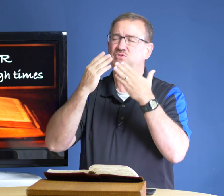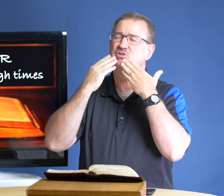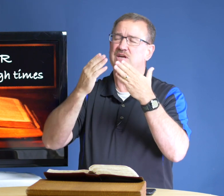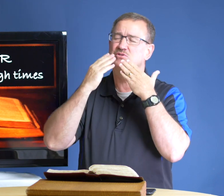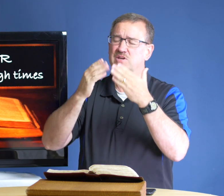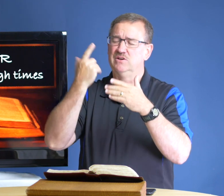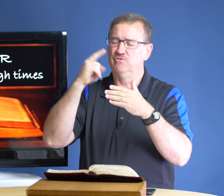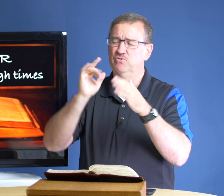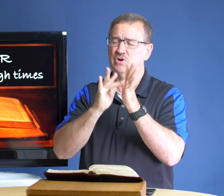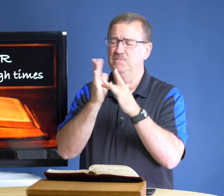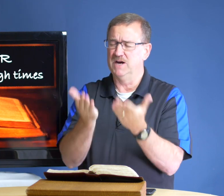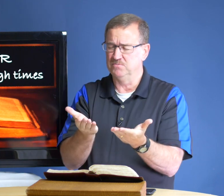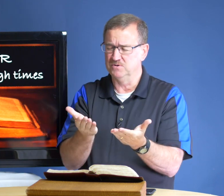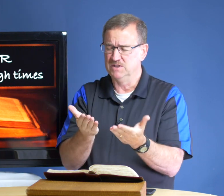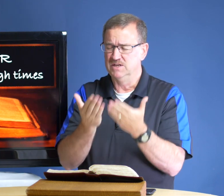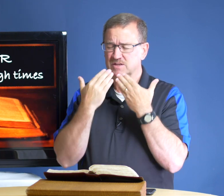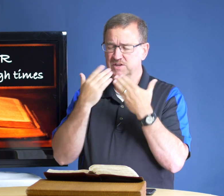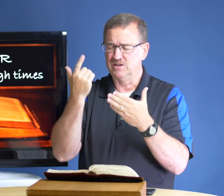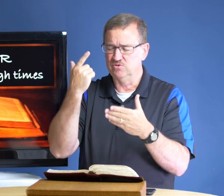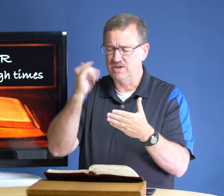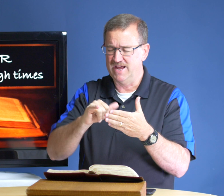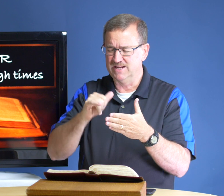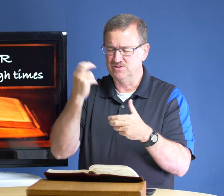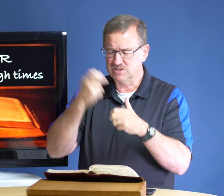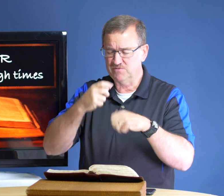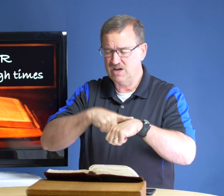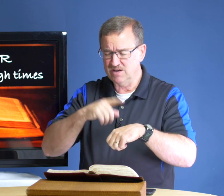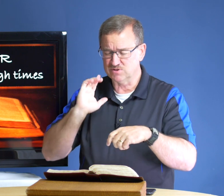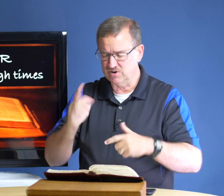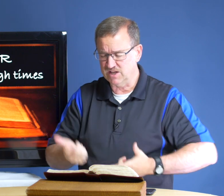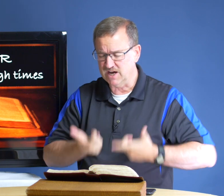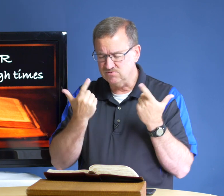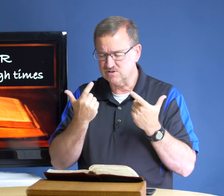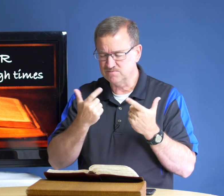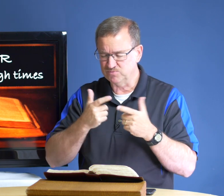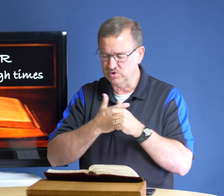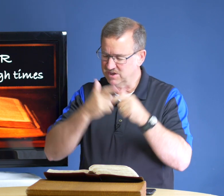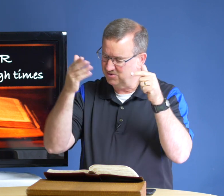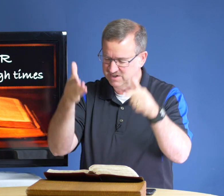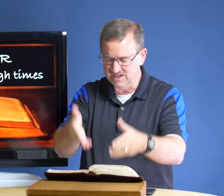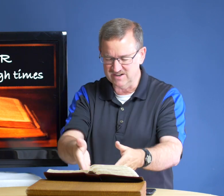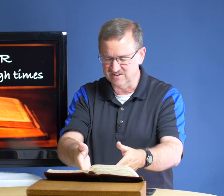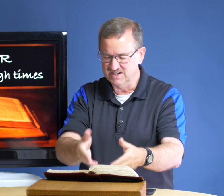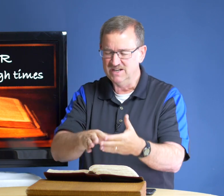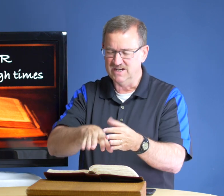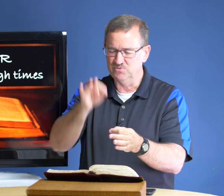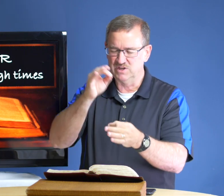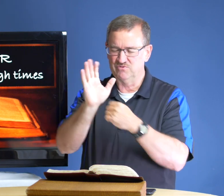you thank you thank you for a bible thank you that in the tough times of our lives we can run here and we can